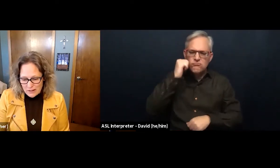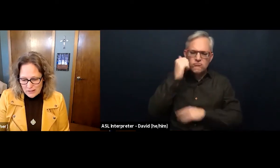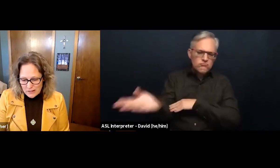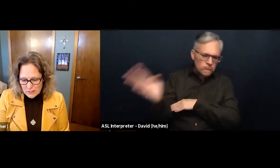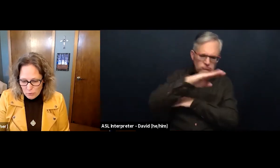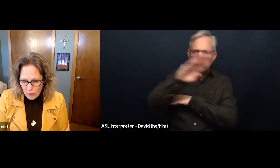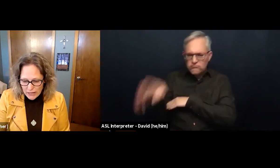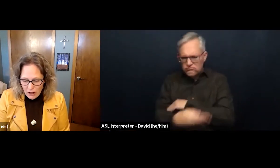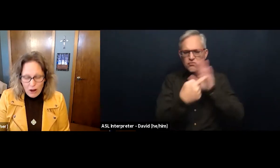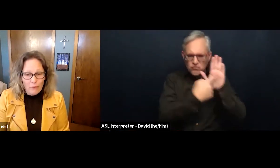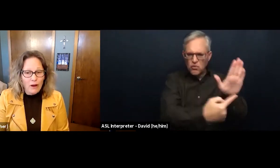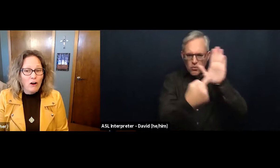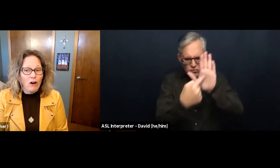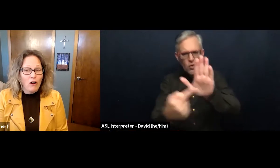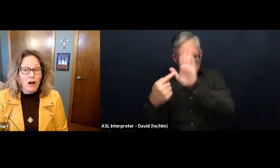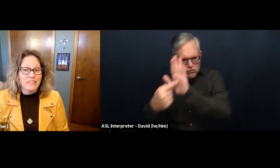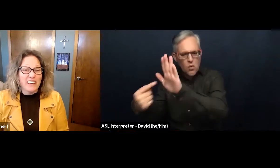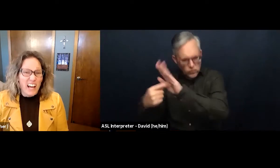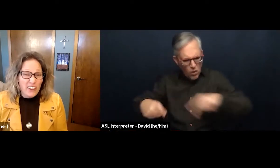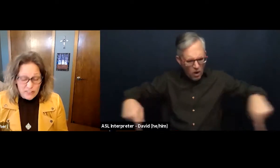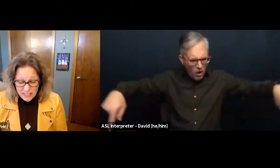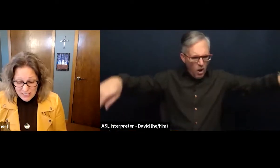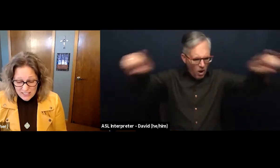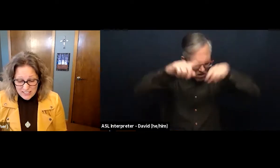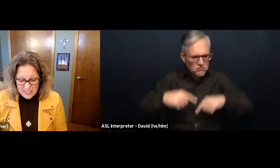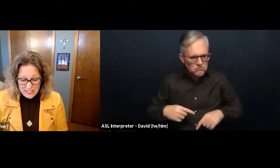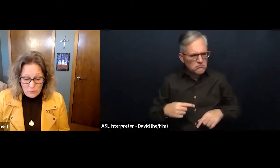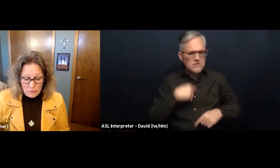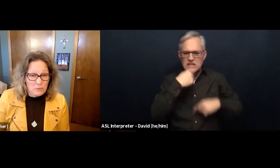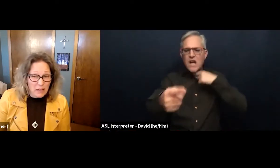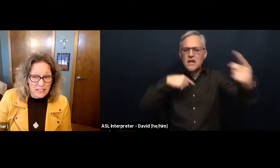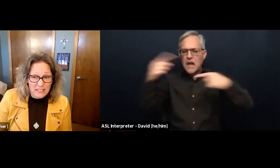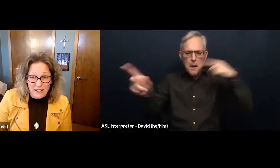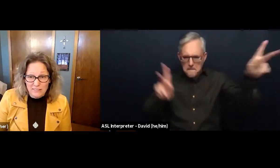To point out all of the other things that we depend on.